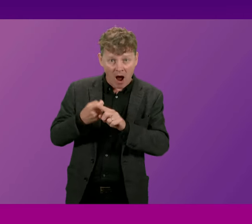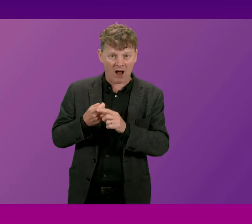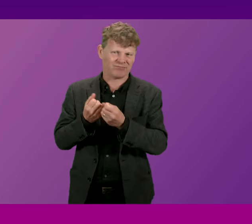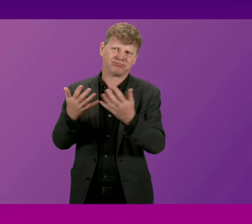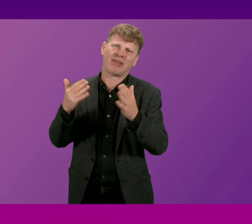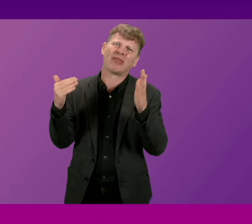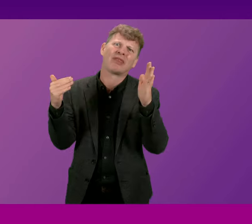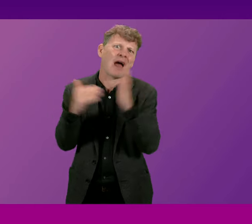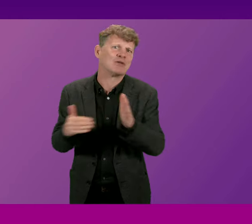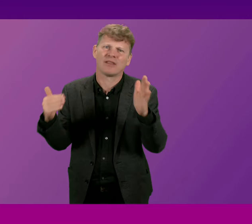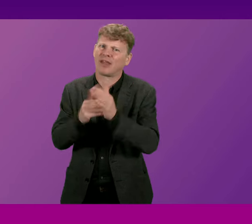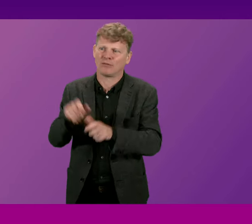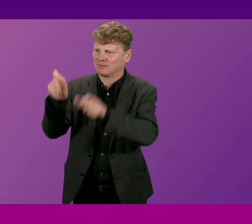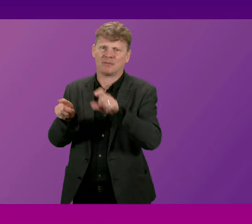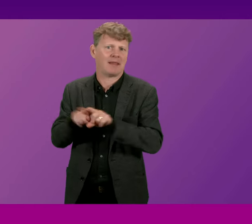Minister